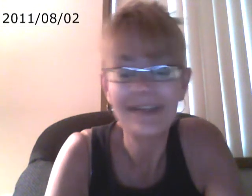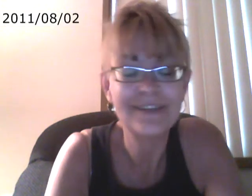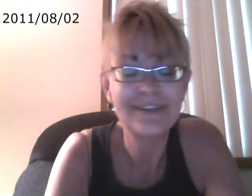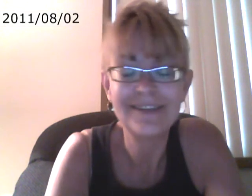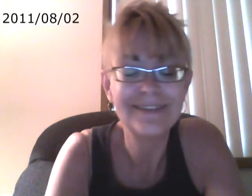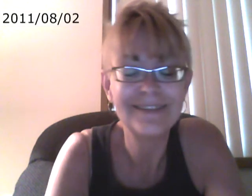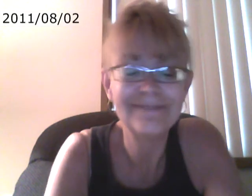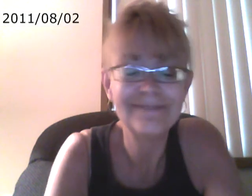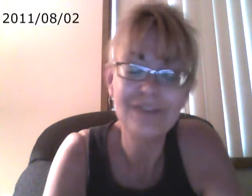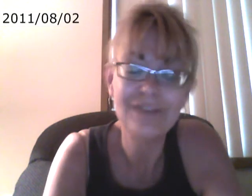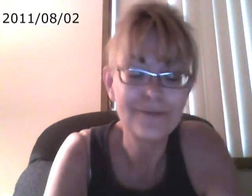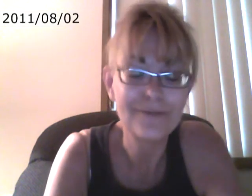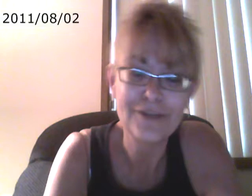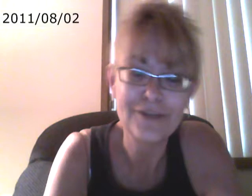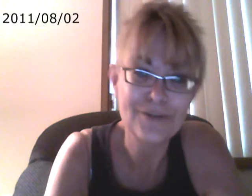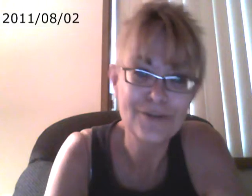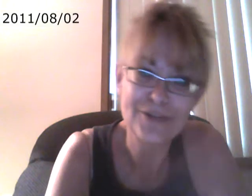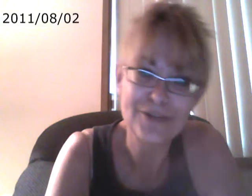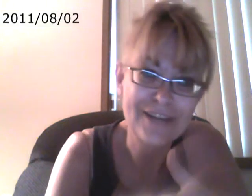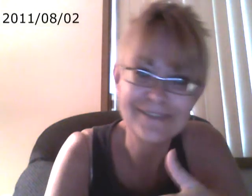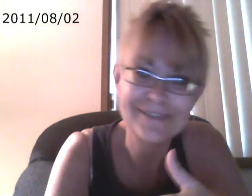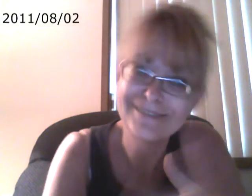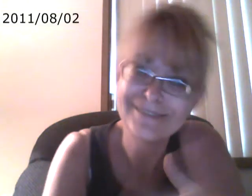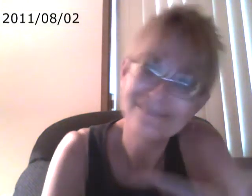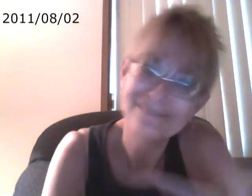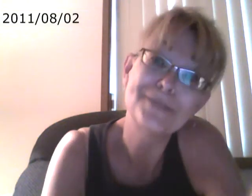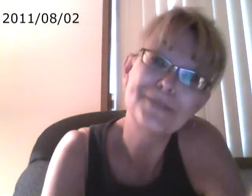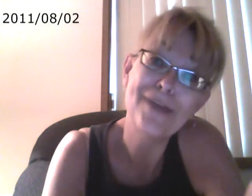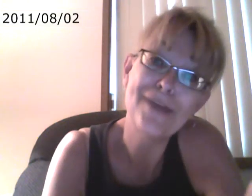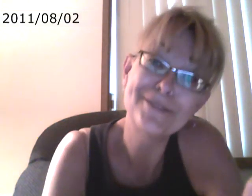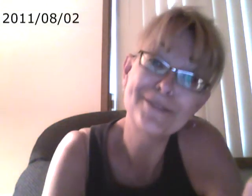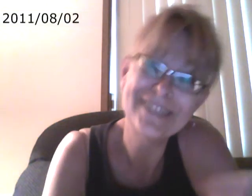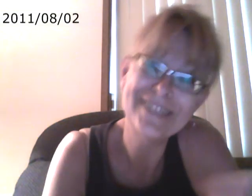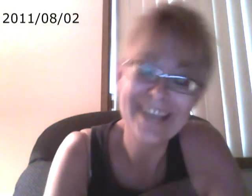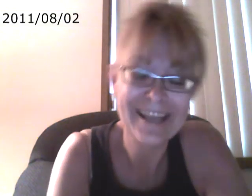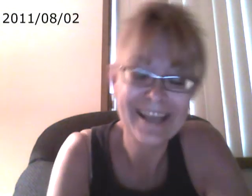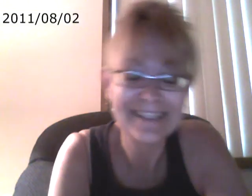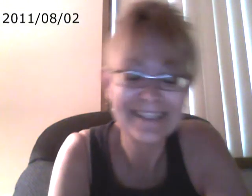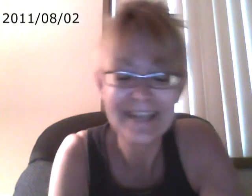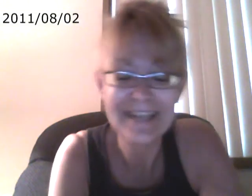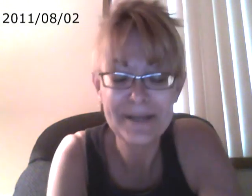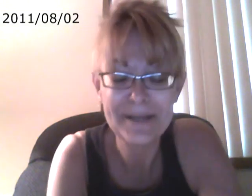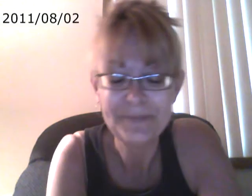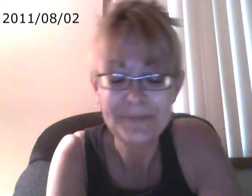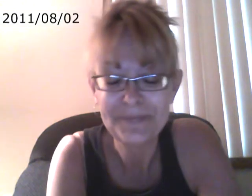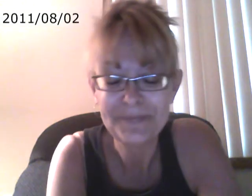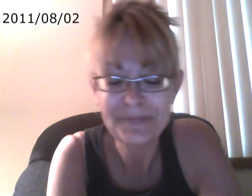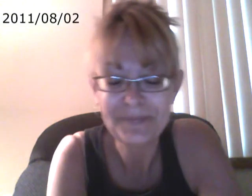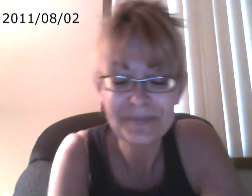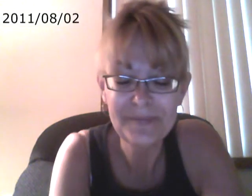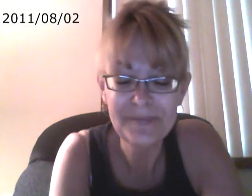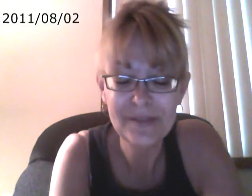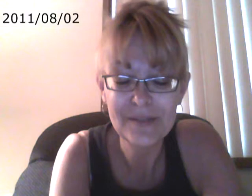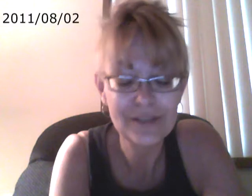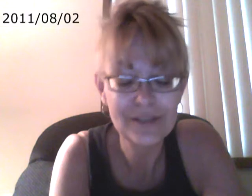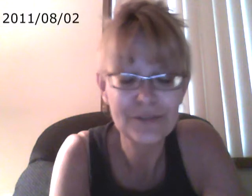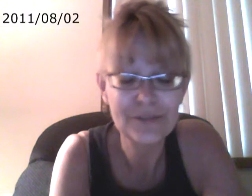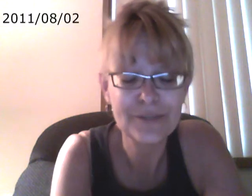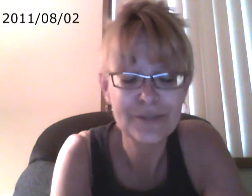But you'd have to watch the whole channel. Subscribe to it, and you'll see what I'm